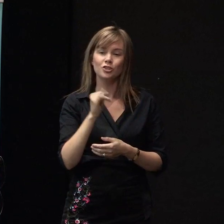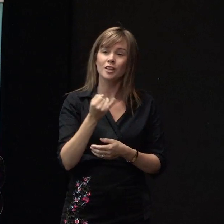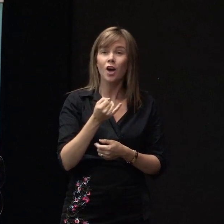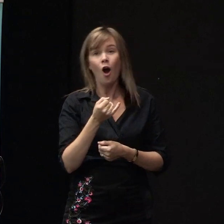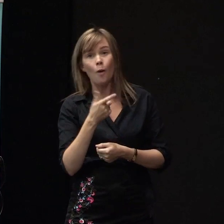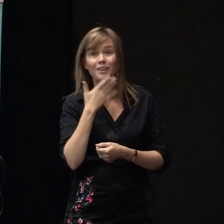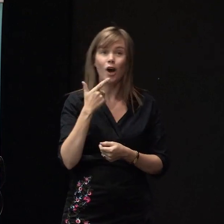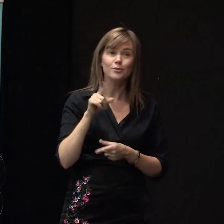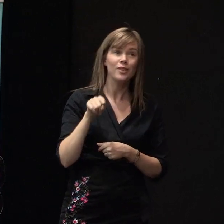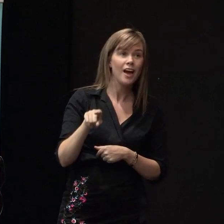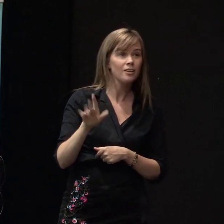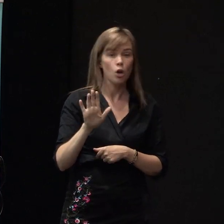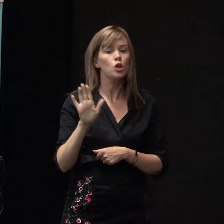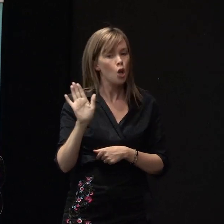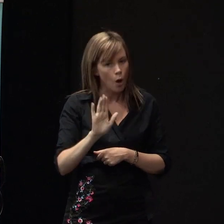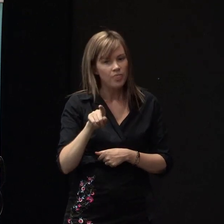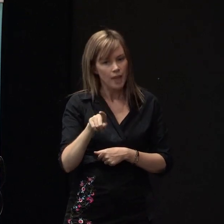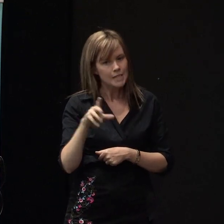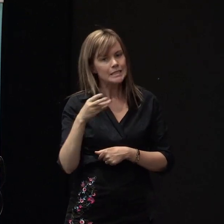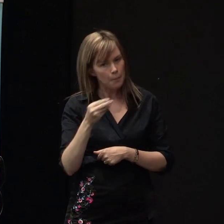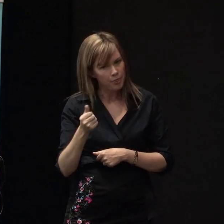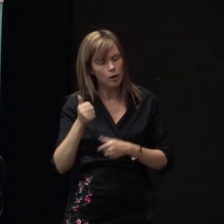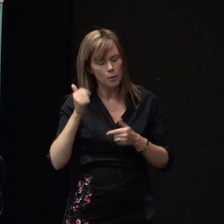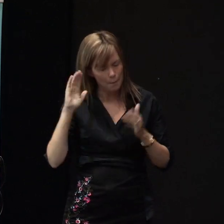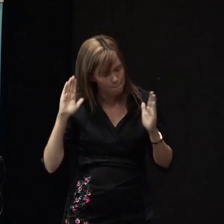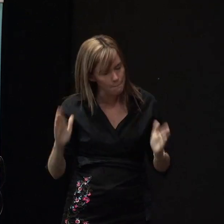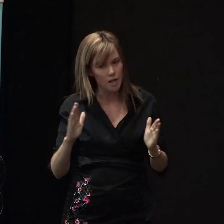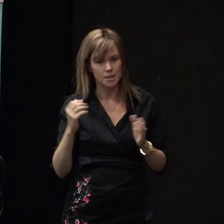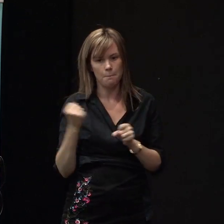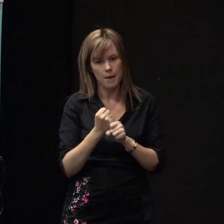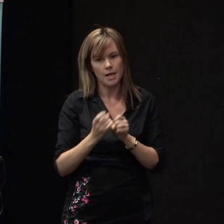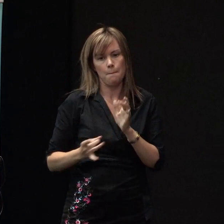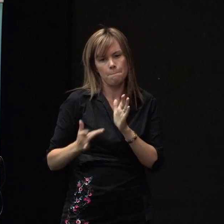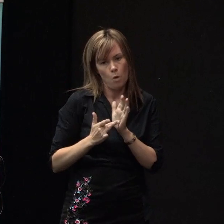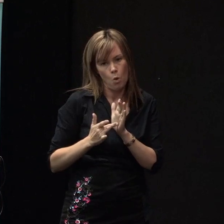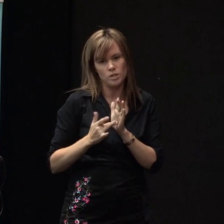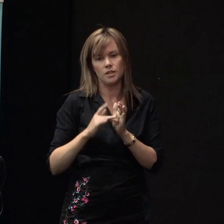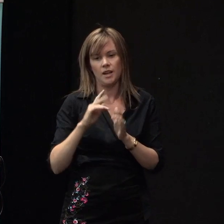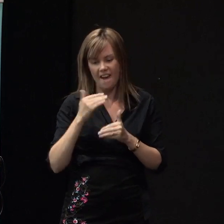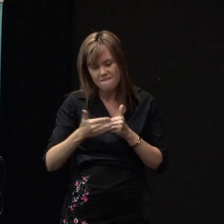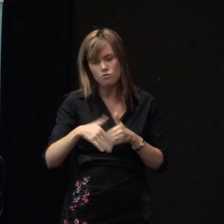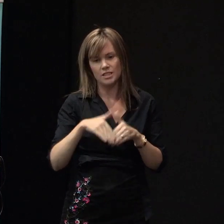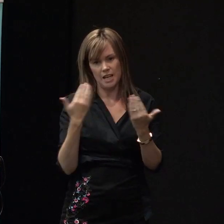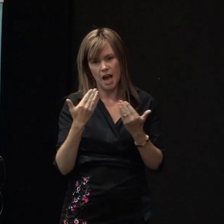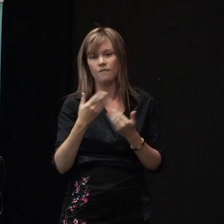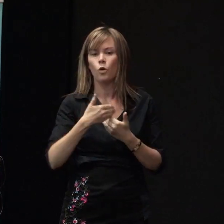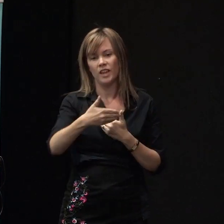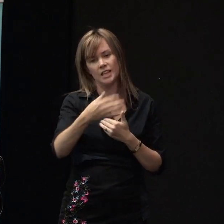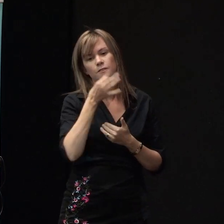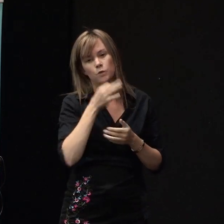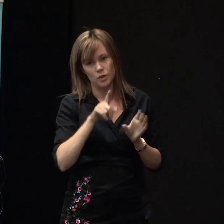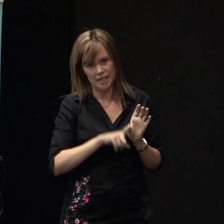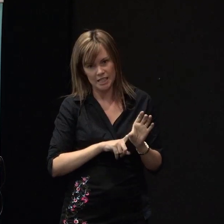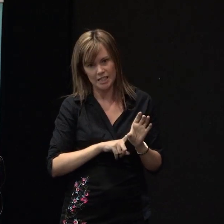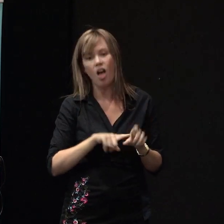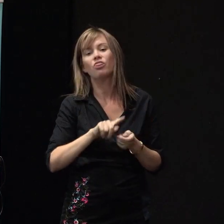have that's something that we absolutely need to prioritise every day for the next few years probably and then